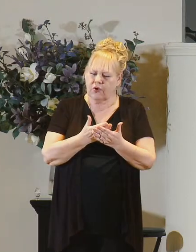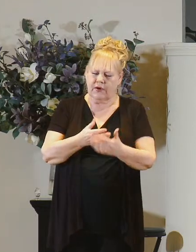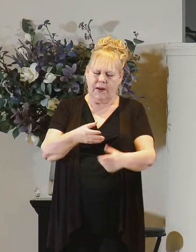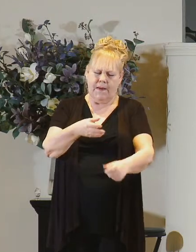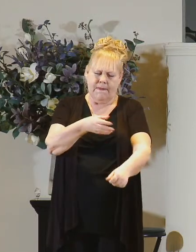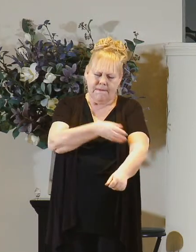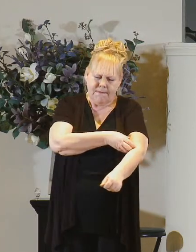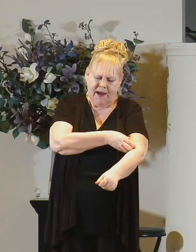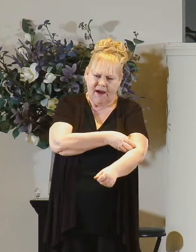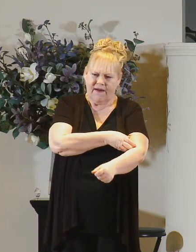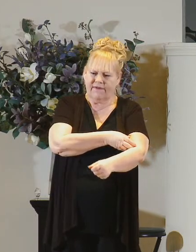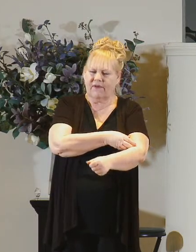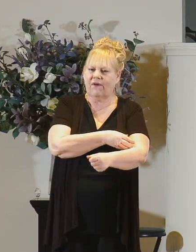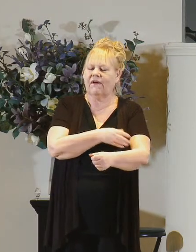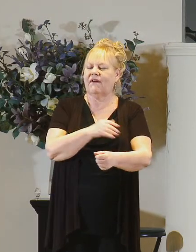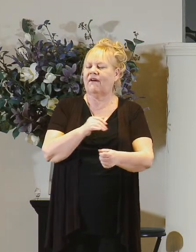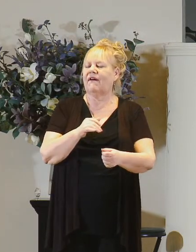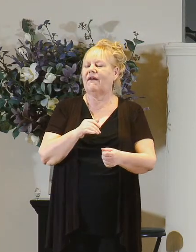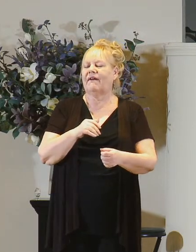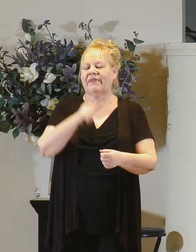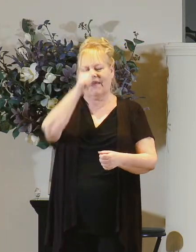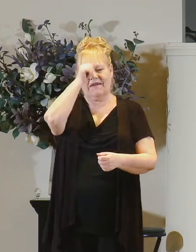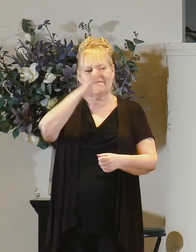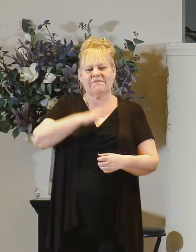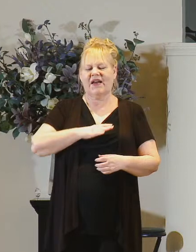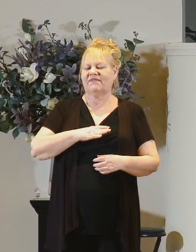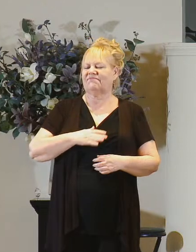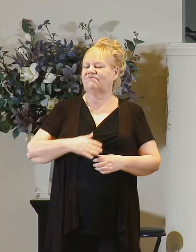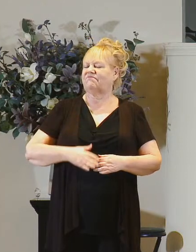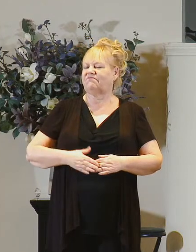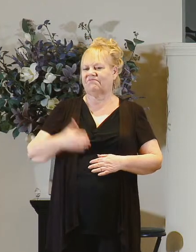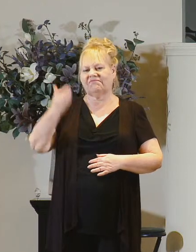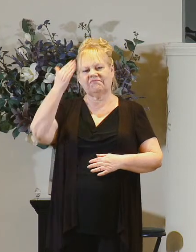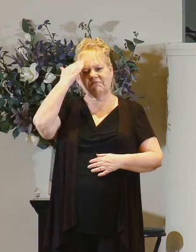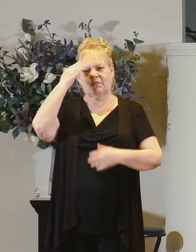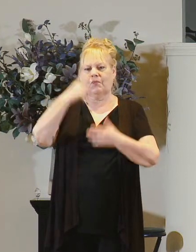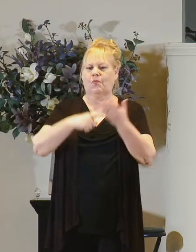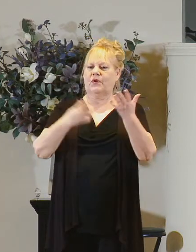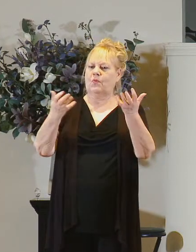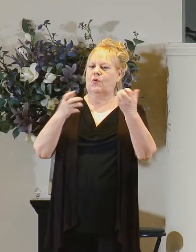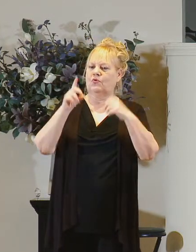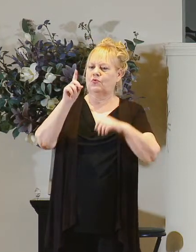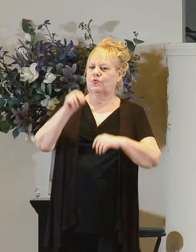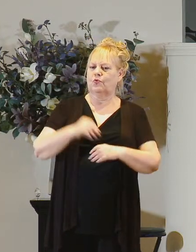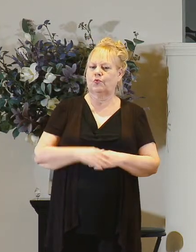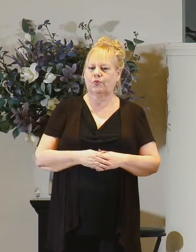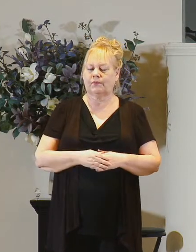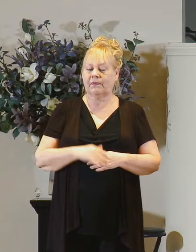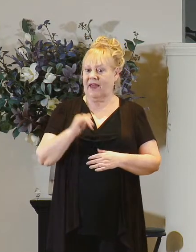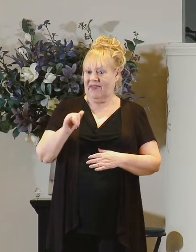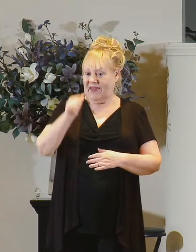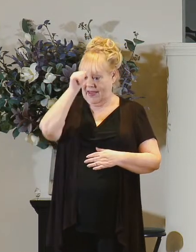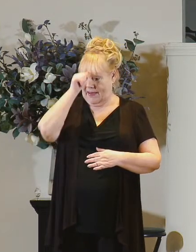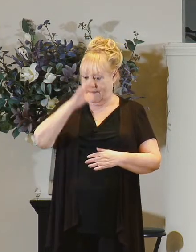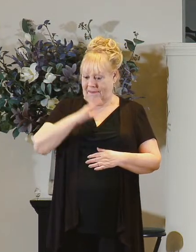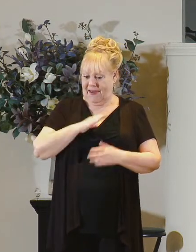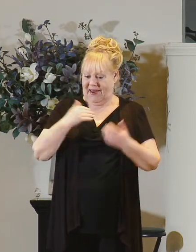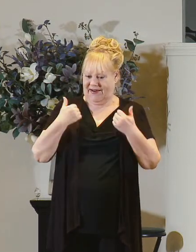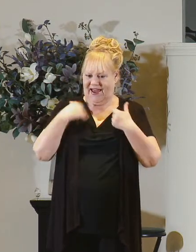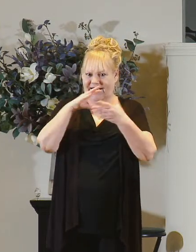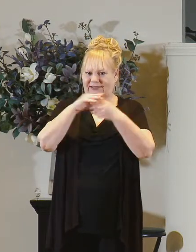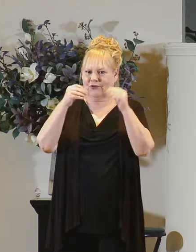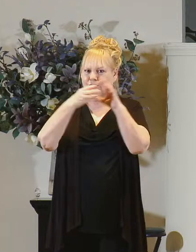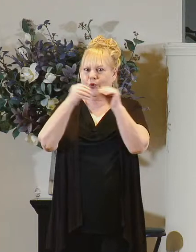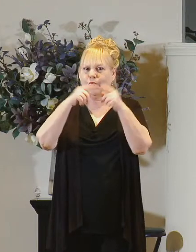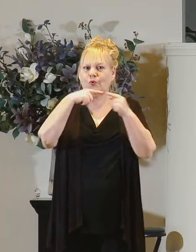powerful and that makes all the difference to him in the world and now this man has a story